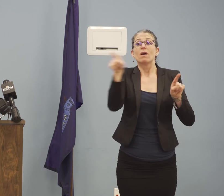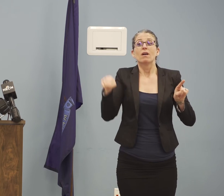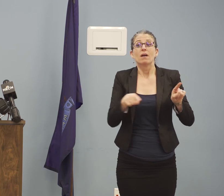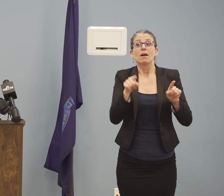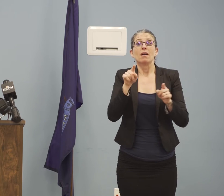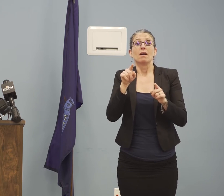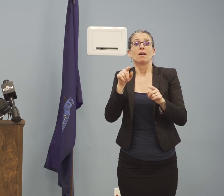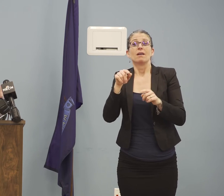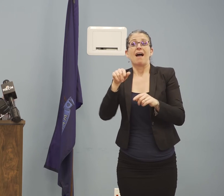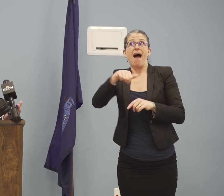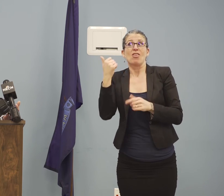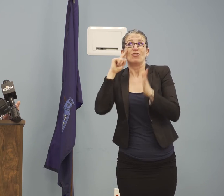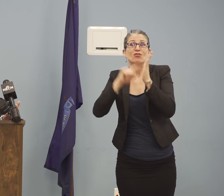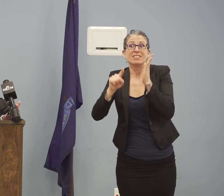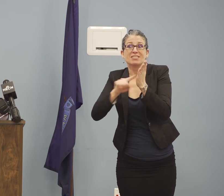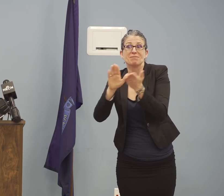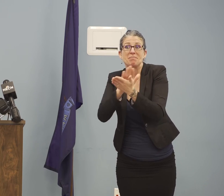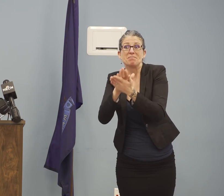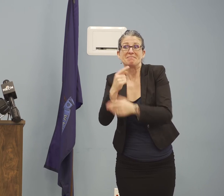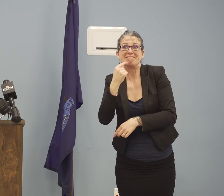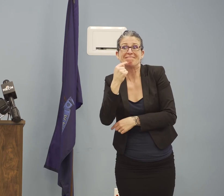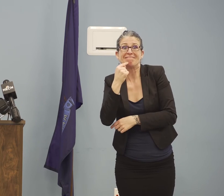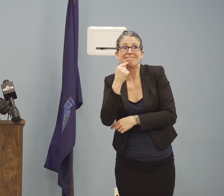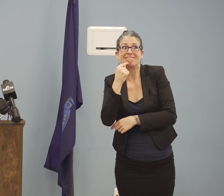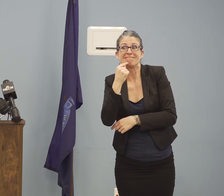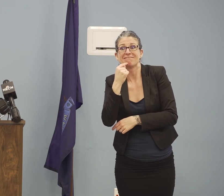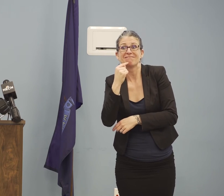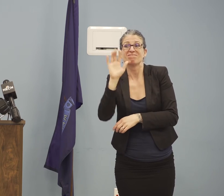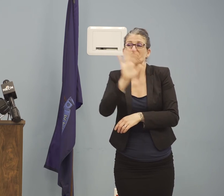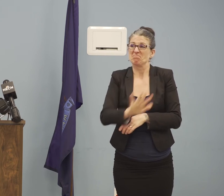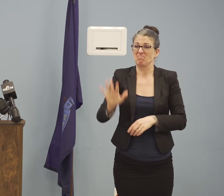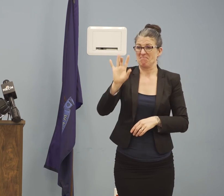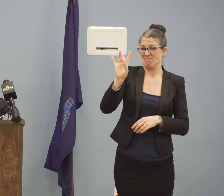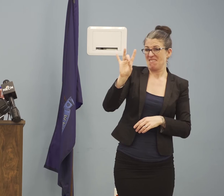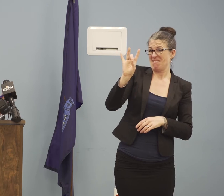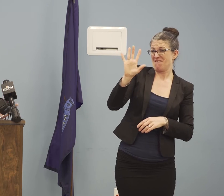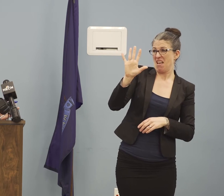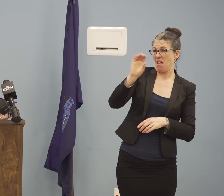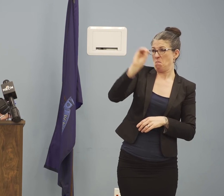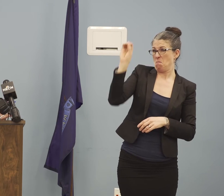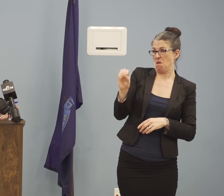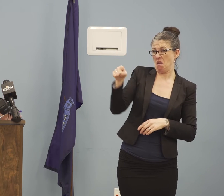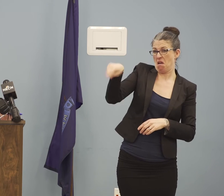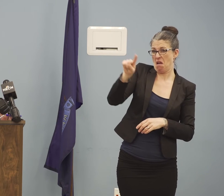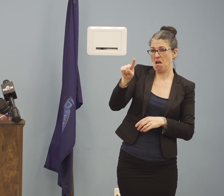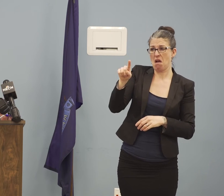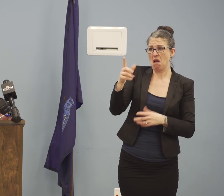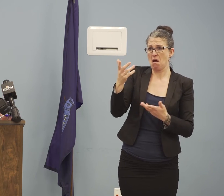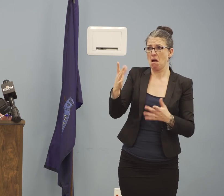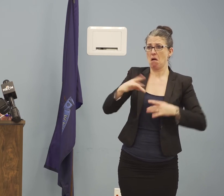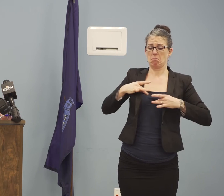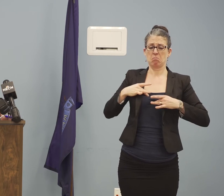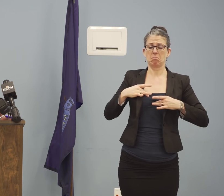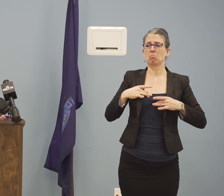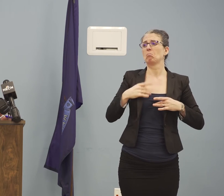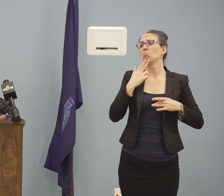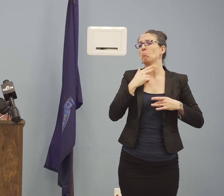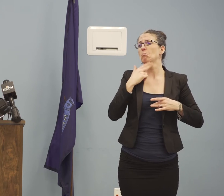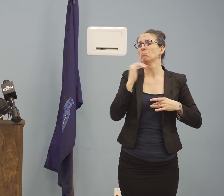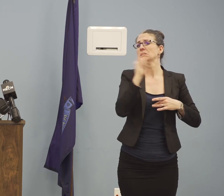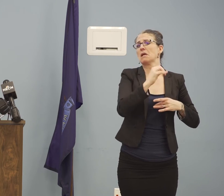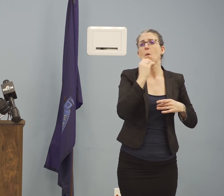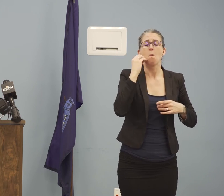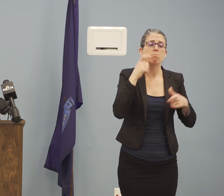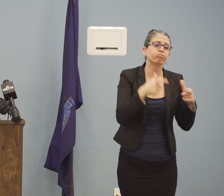of individuals have mild symptoms that don't necessitate hospitalization. I don't want to minimize coronavirus for a